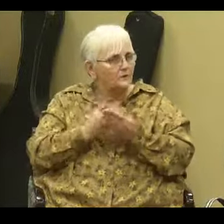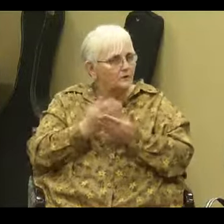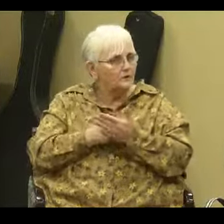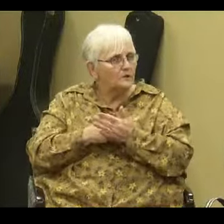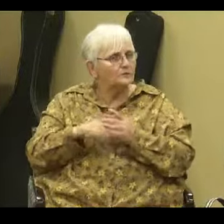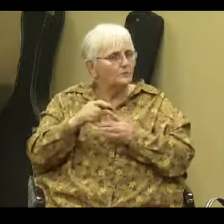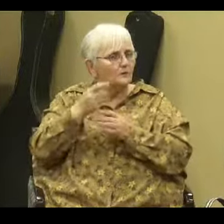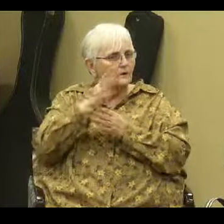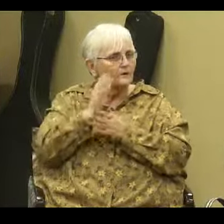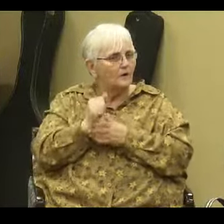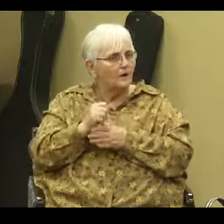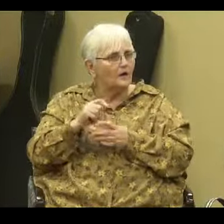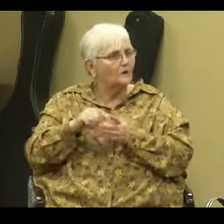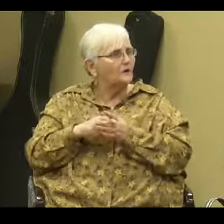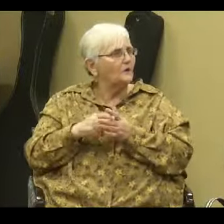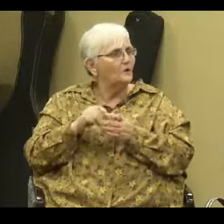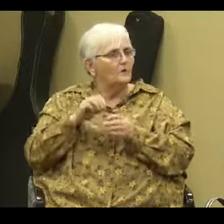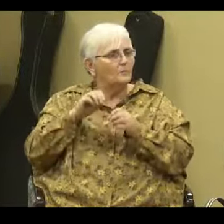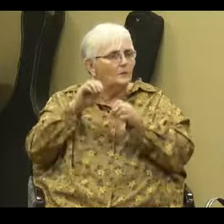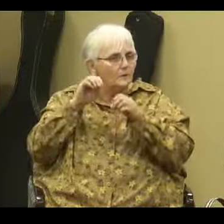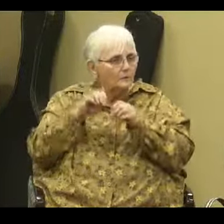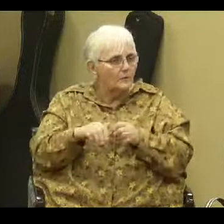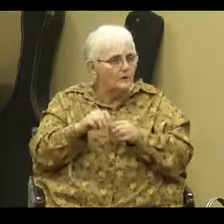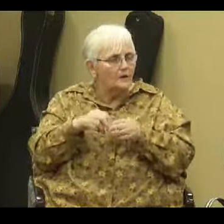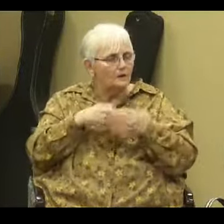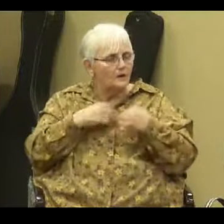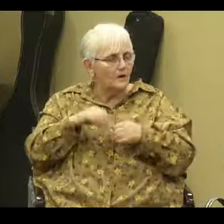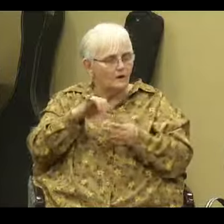word of God to be sown in the heart of that person.